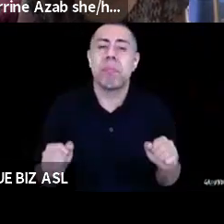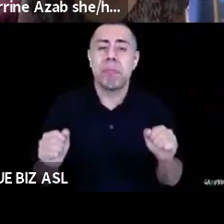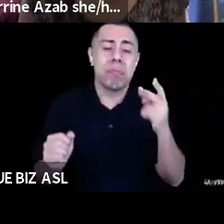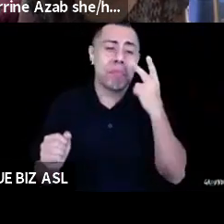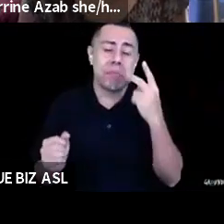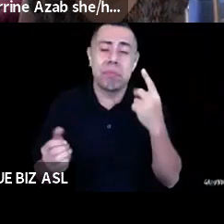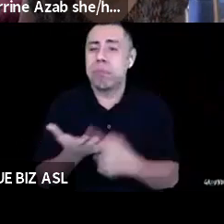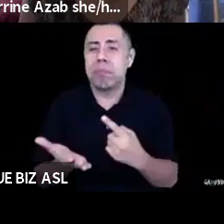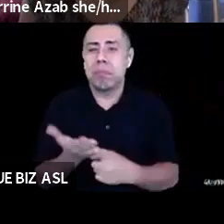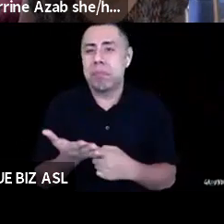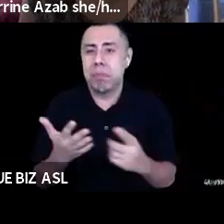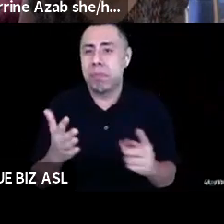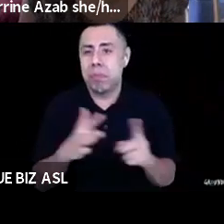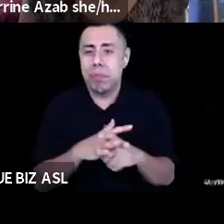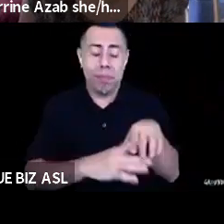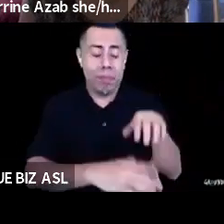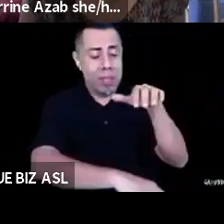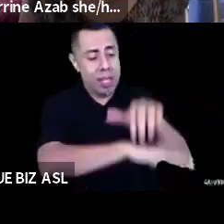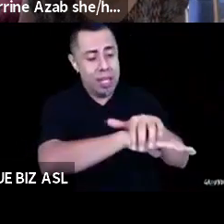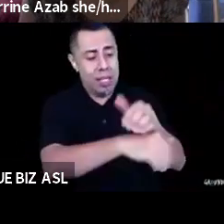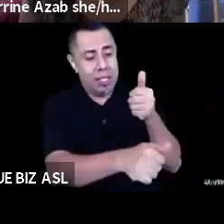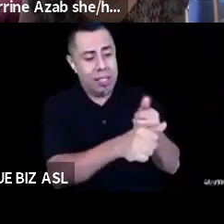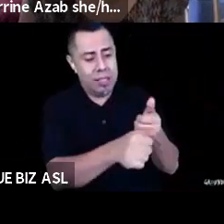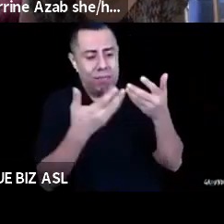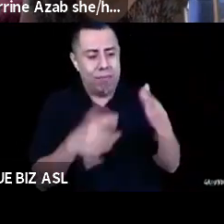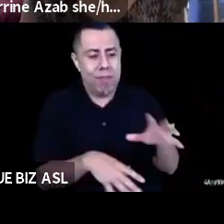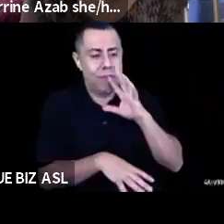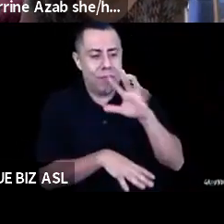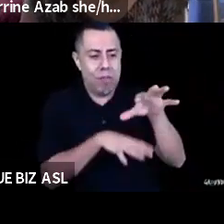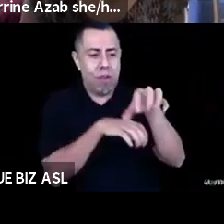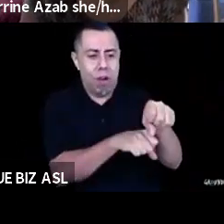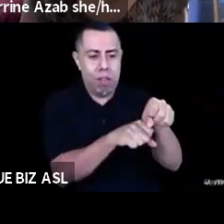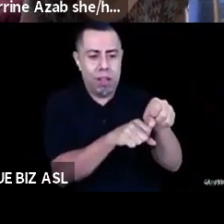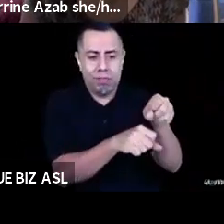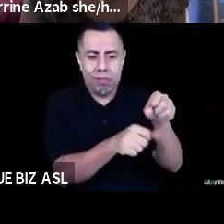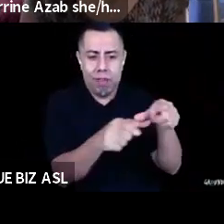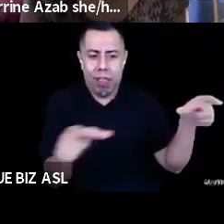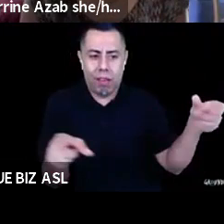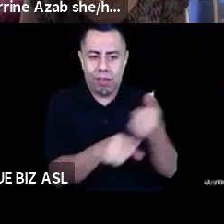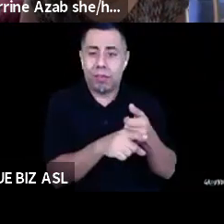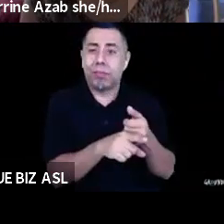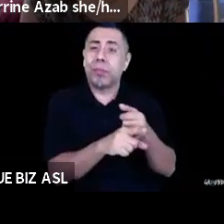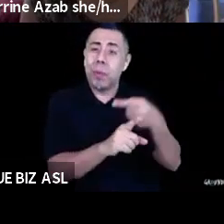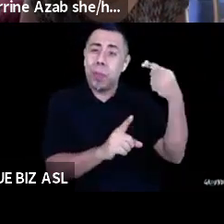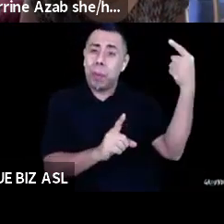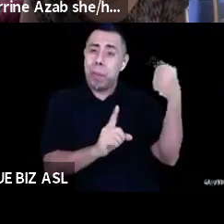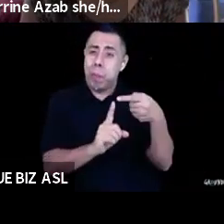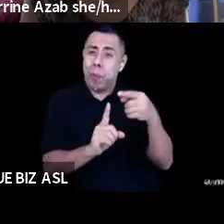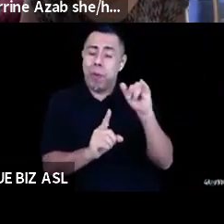is a colonized language. The whole point of a language in the first place was to put us all in little boxes is what they wanted to do. And so